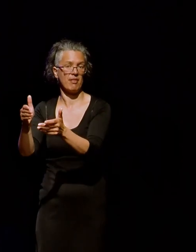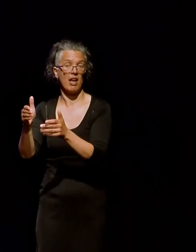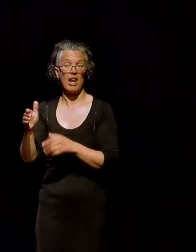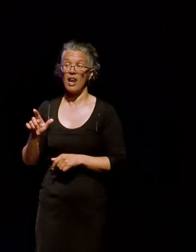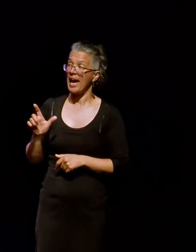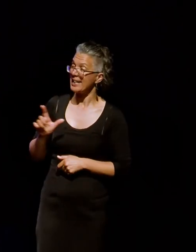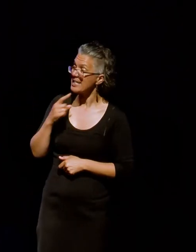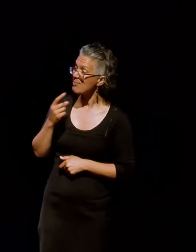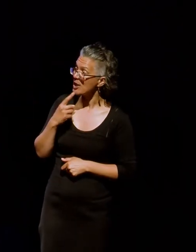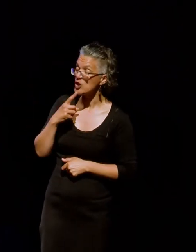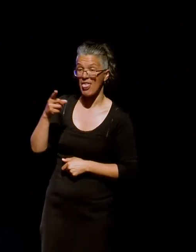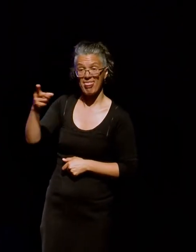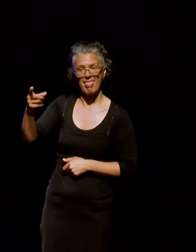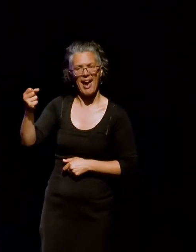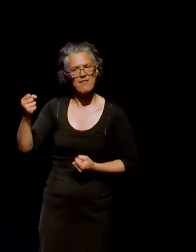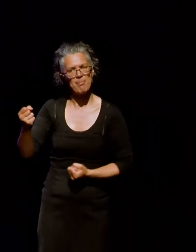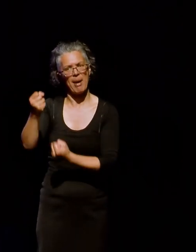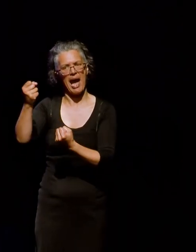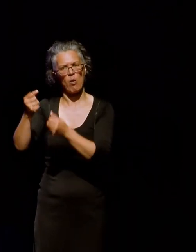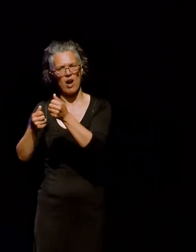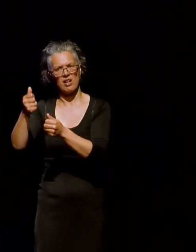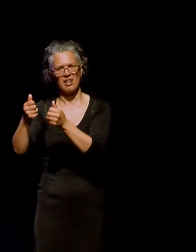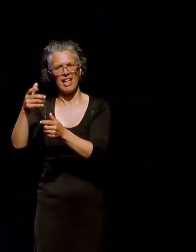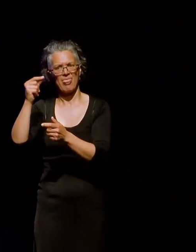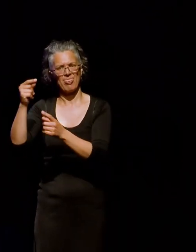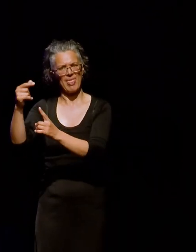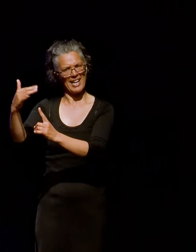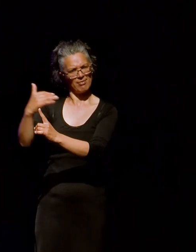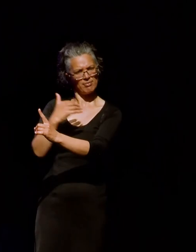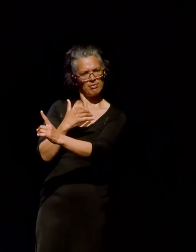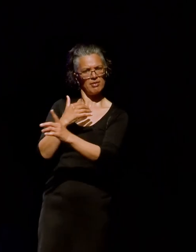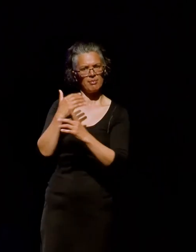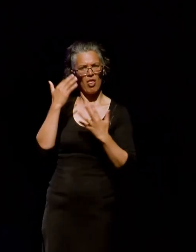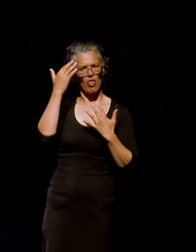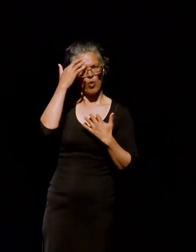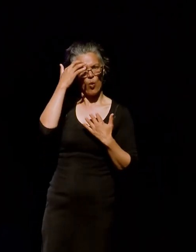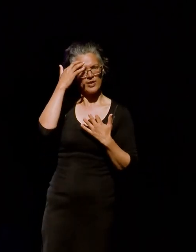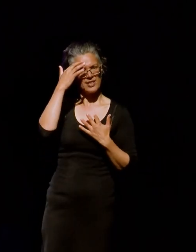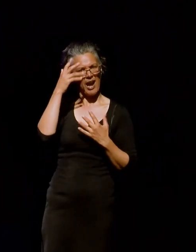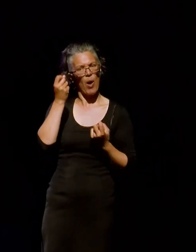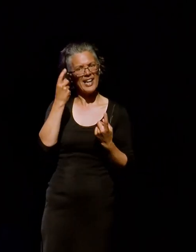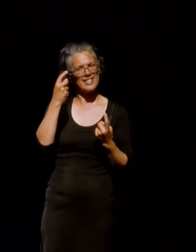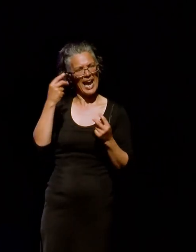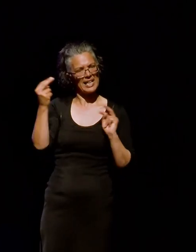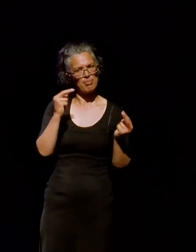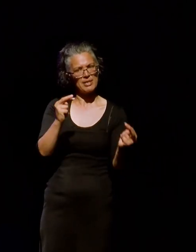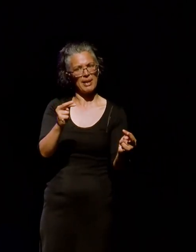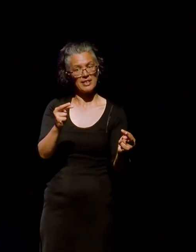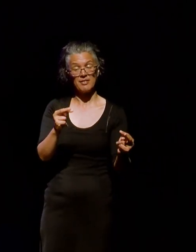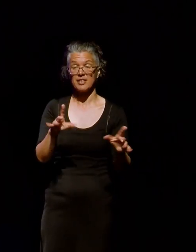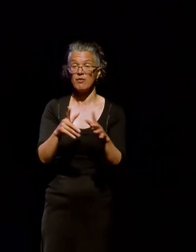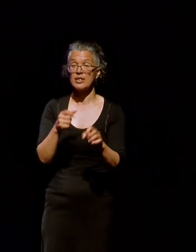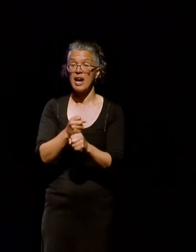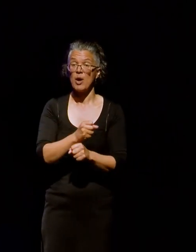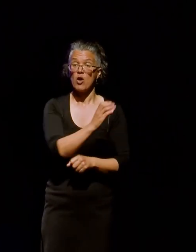as Elisa mentioned, they have the power to shape our perspectives, our thoughts, our understanding of the world. Um, the, the Christ Church